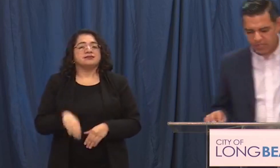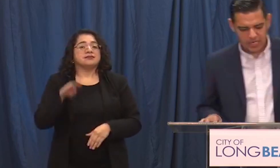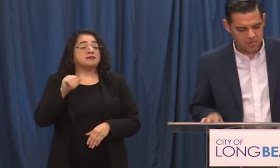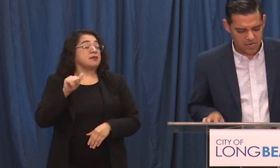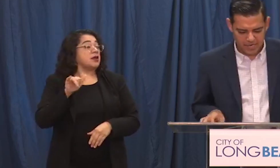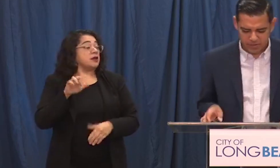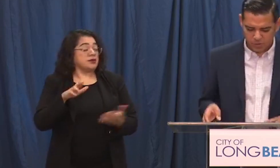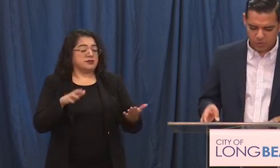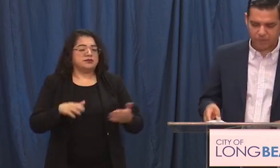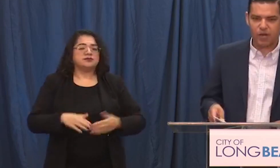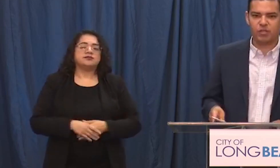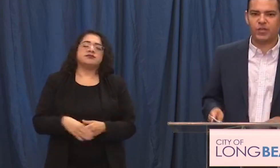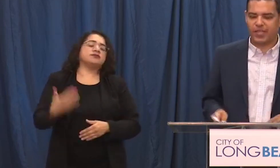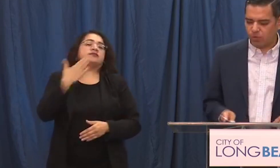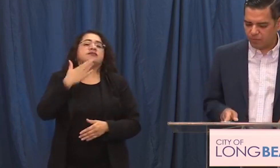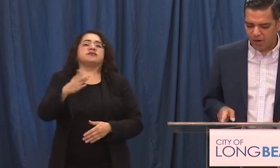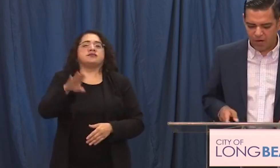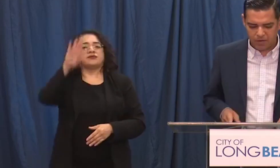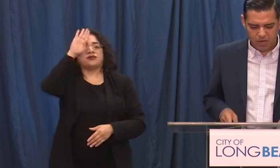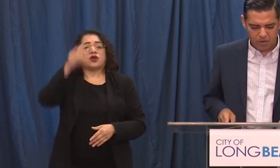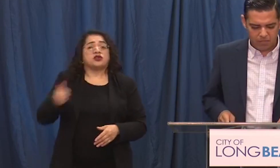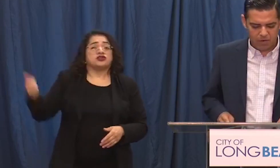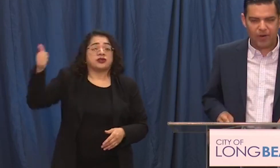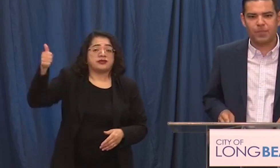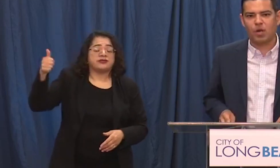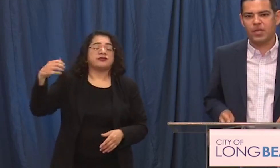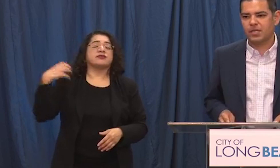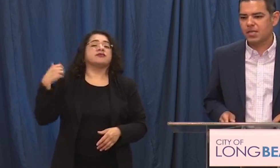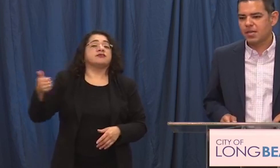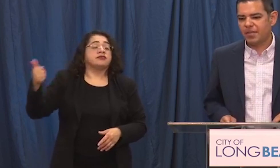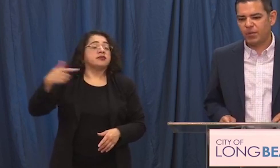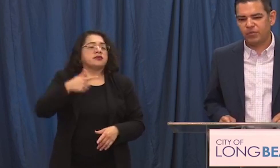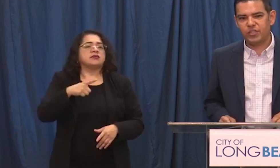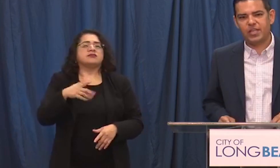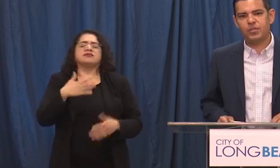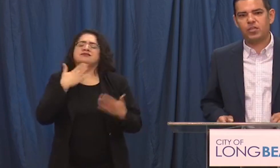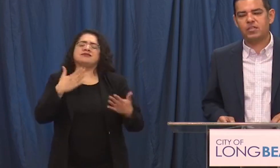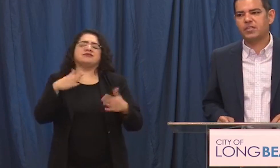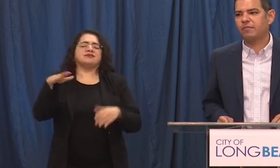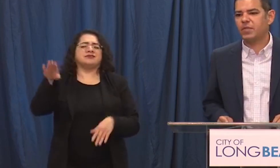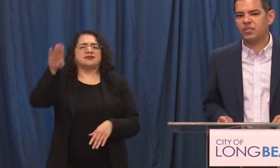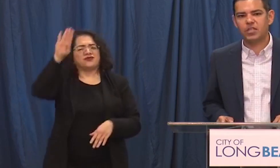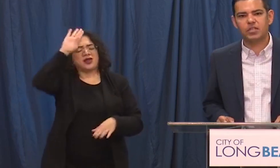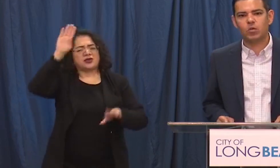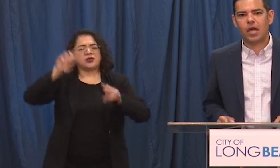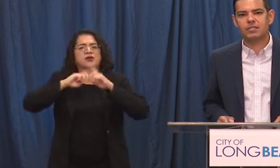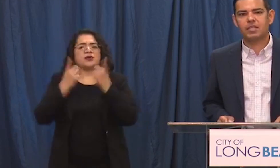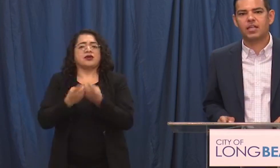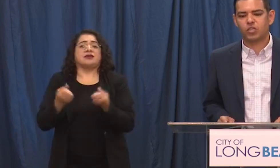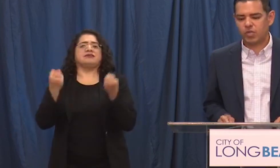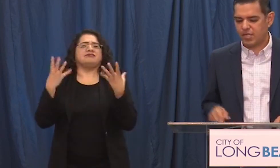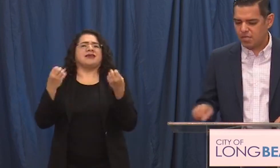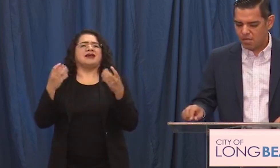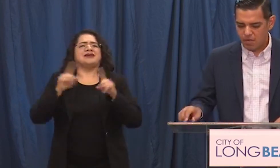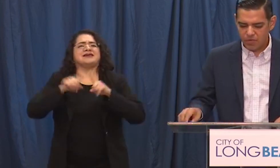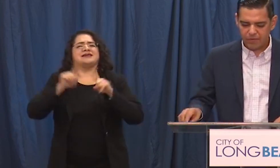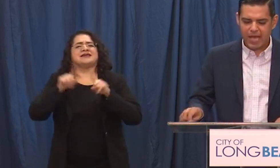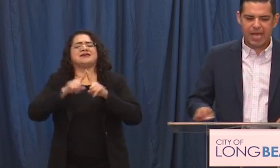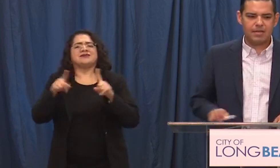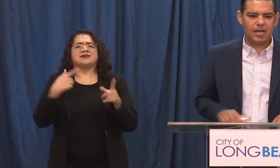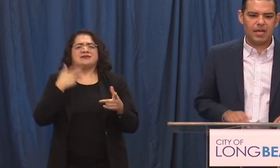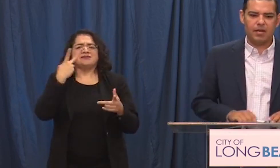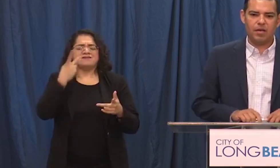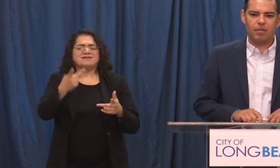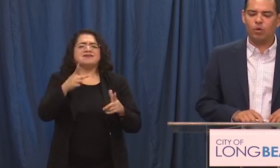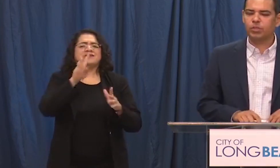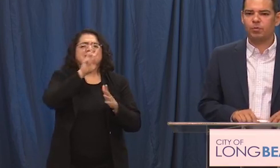thanks again uh to our fire chief and again to our fire our fire department i think we've seen images of many cities across the country that have